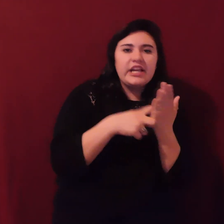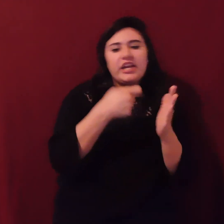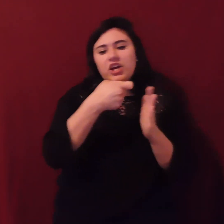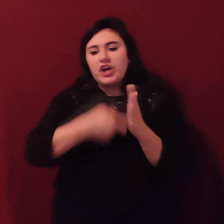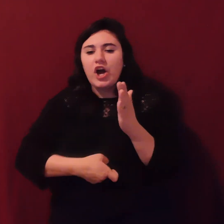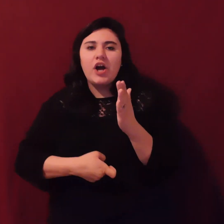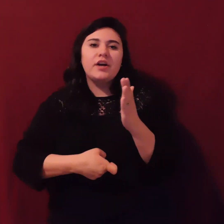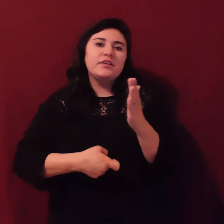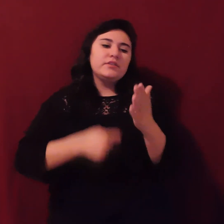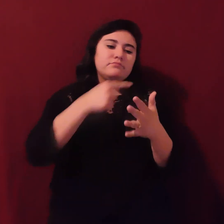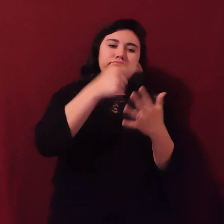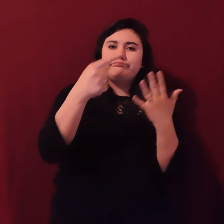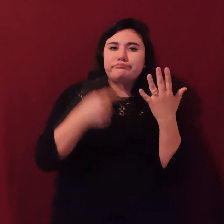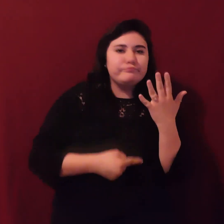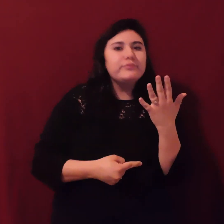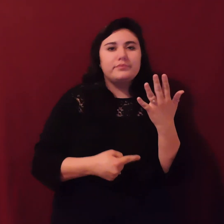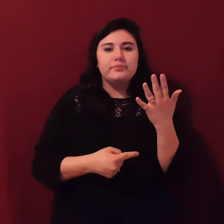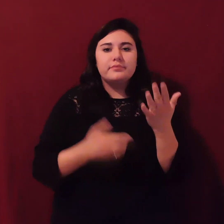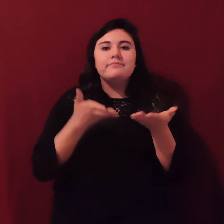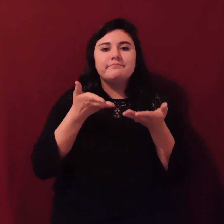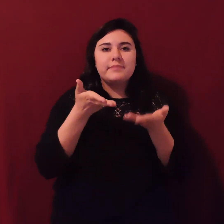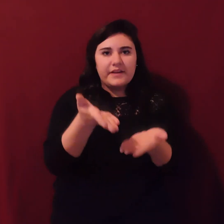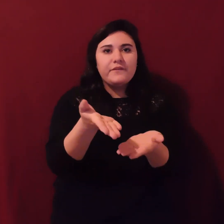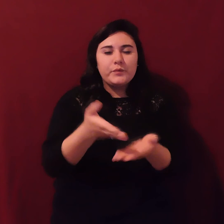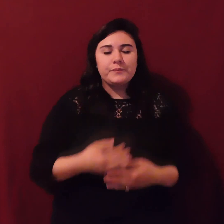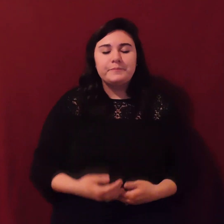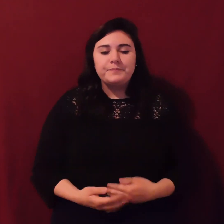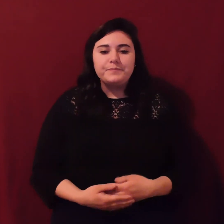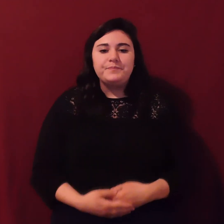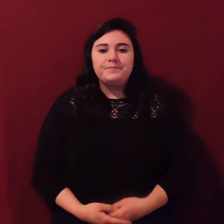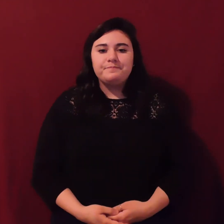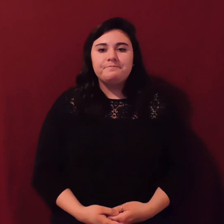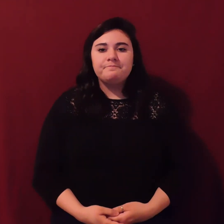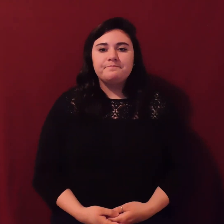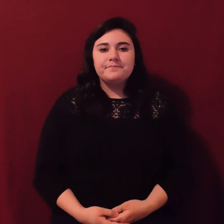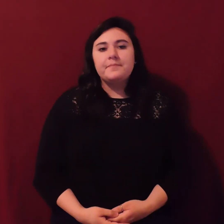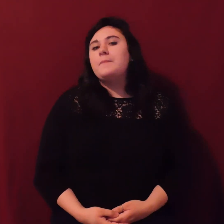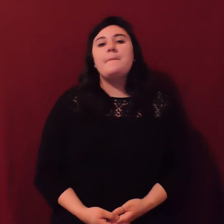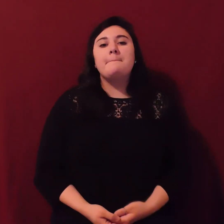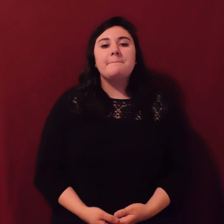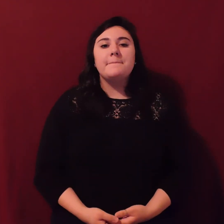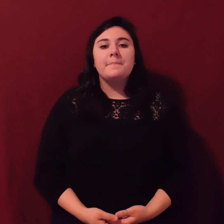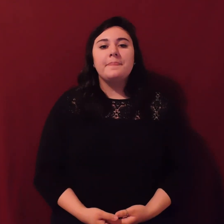out of the Minneapolis-Saint Paul Airport and get right down to Florida. Okay?